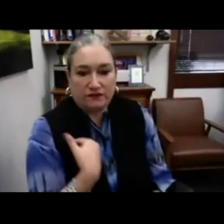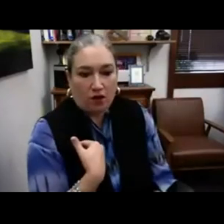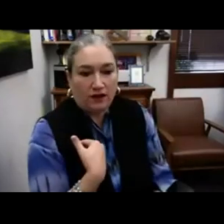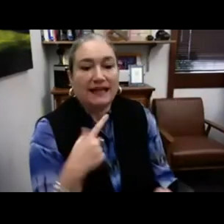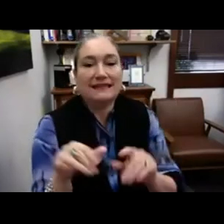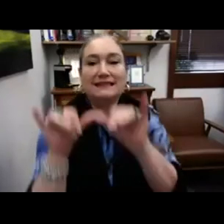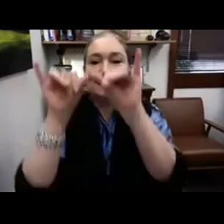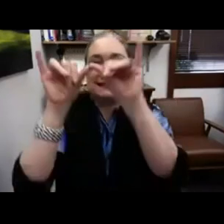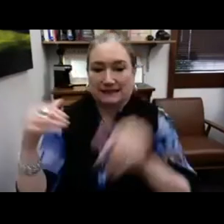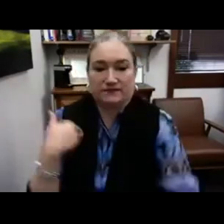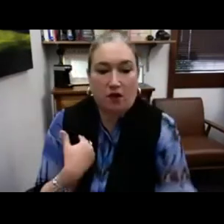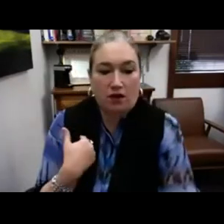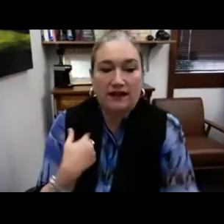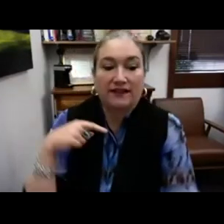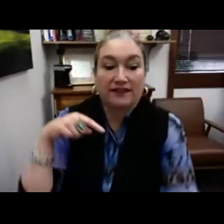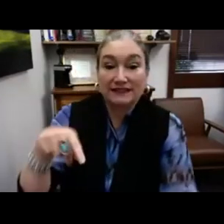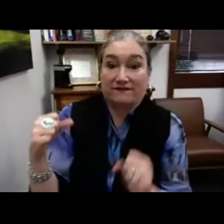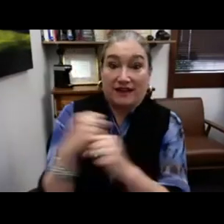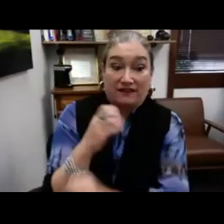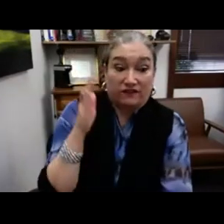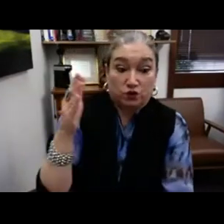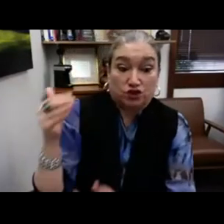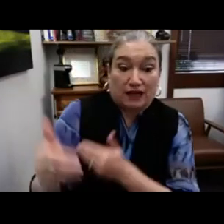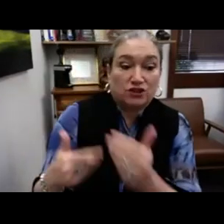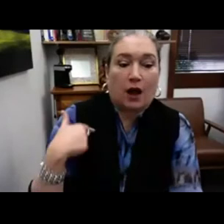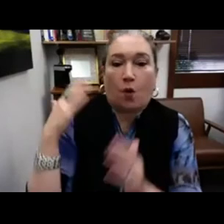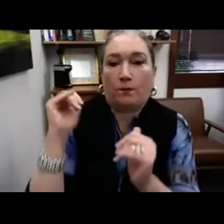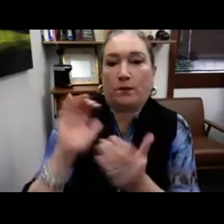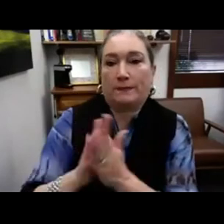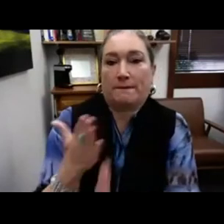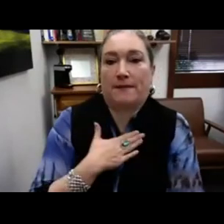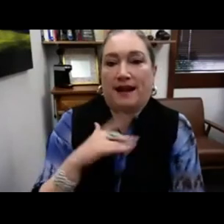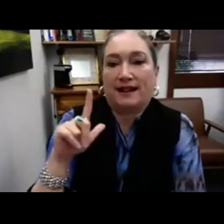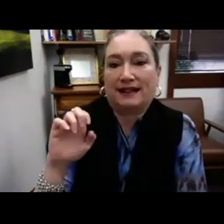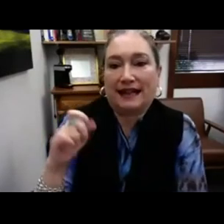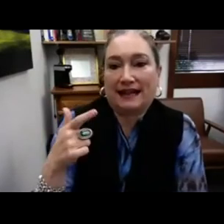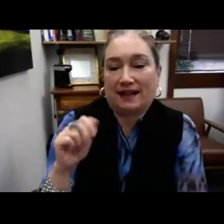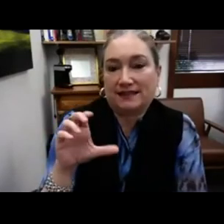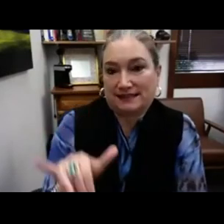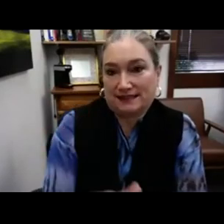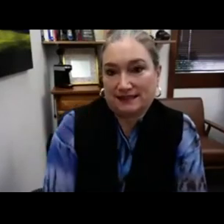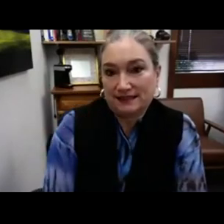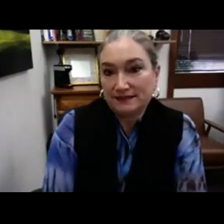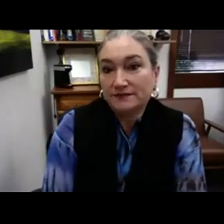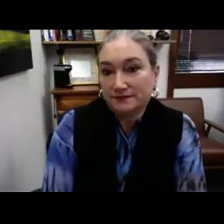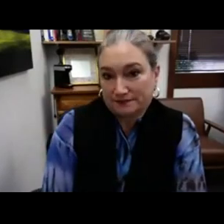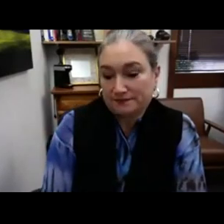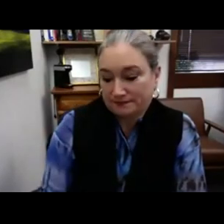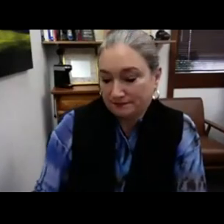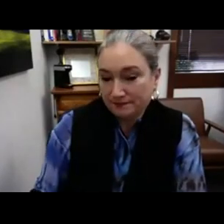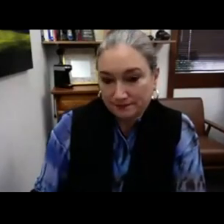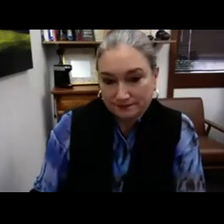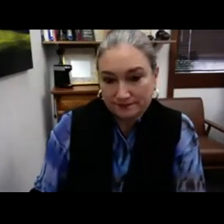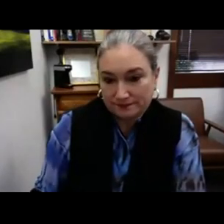or deaf people's fault. It is the system's fault. They're fighting for future generations. And I hope that would be my